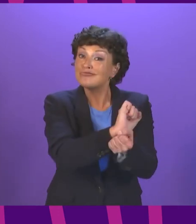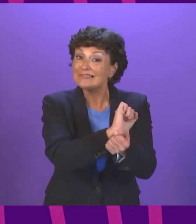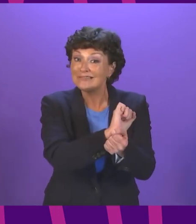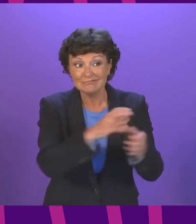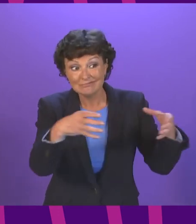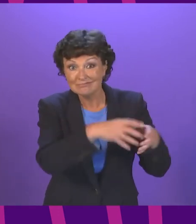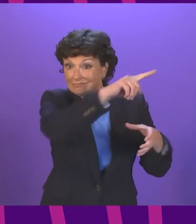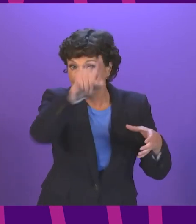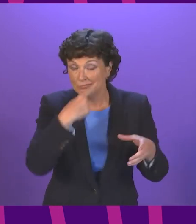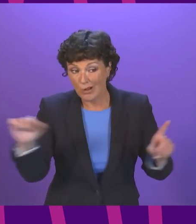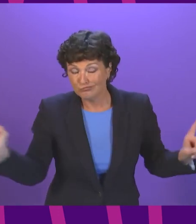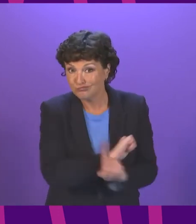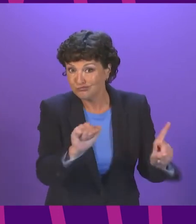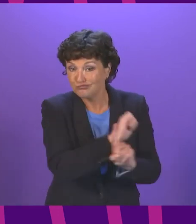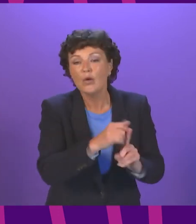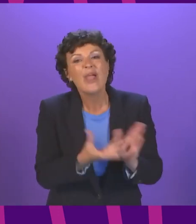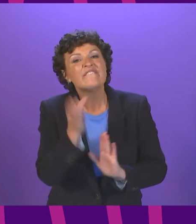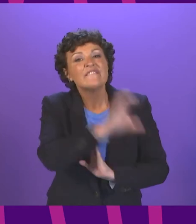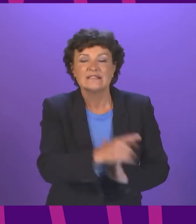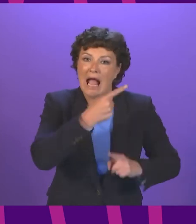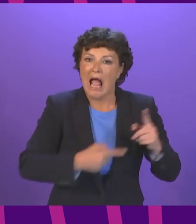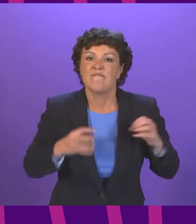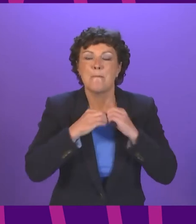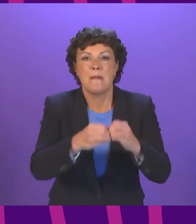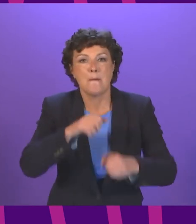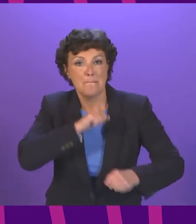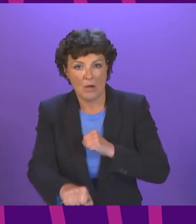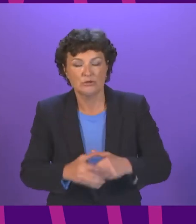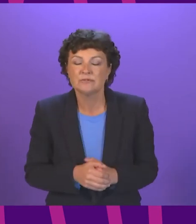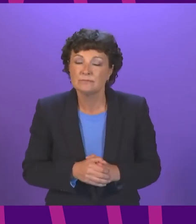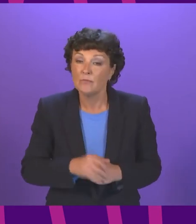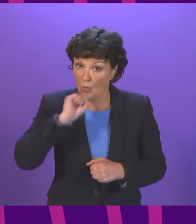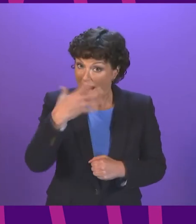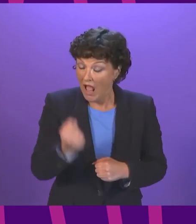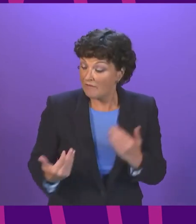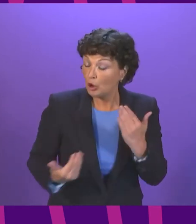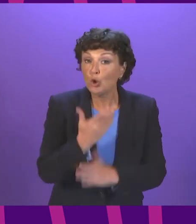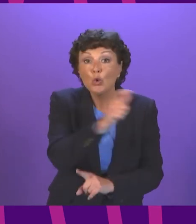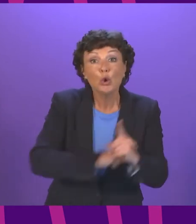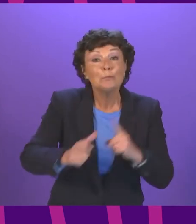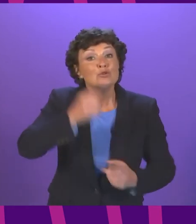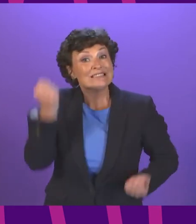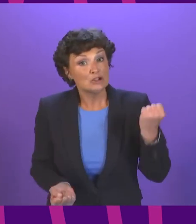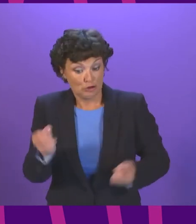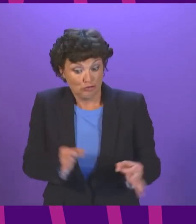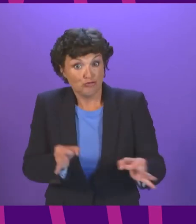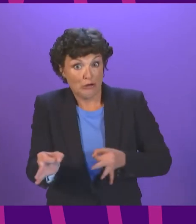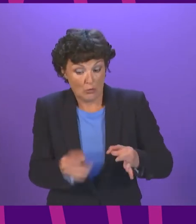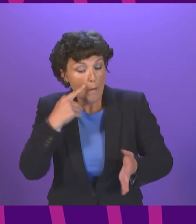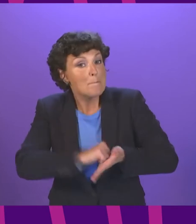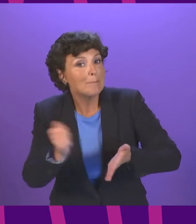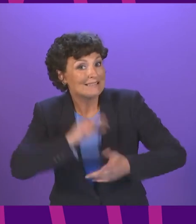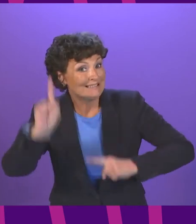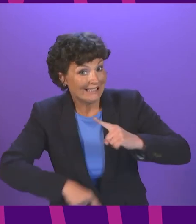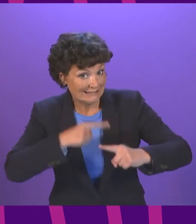investment of half a billion pounds. A new community justice strategy to be published next year and backed by new investment